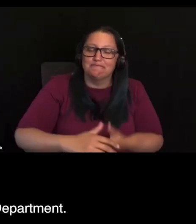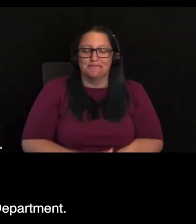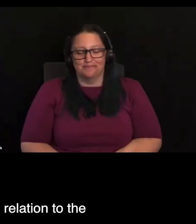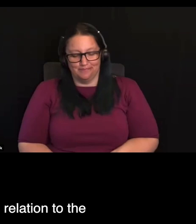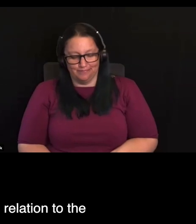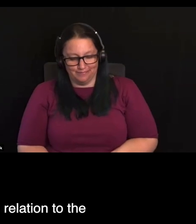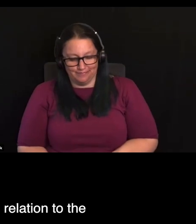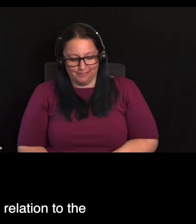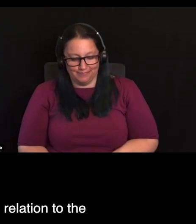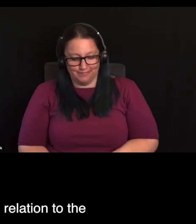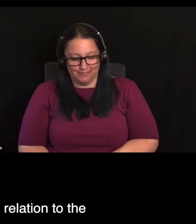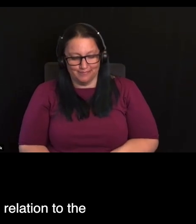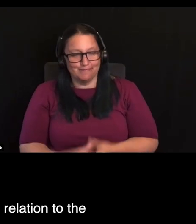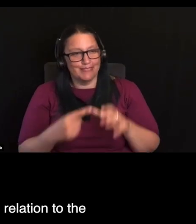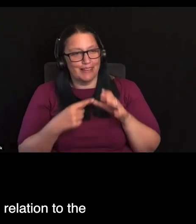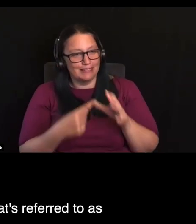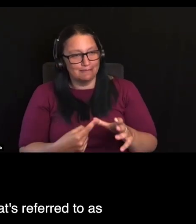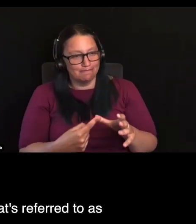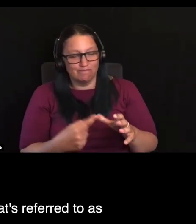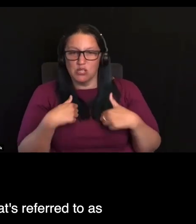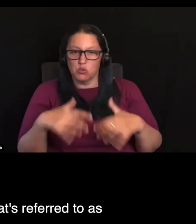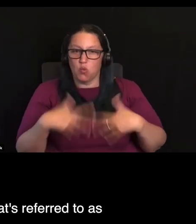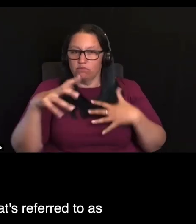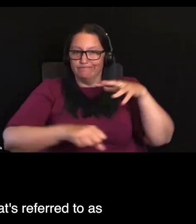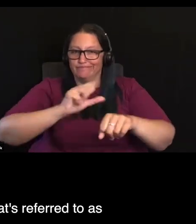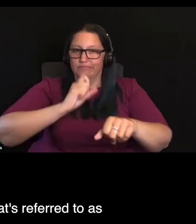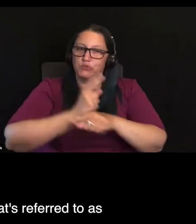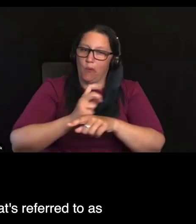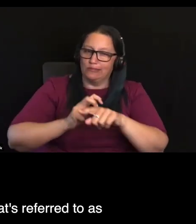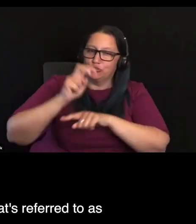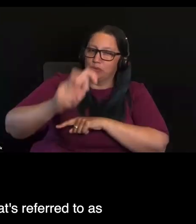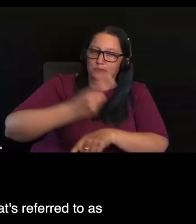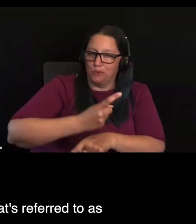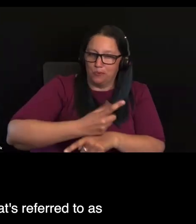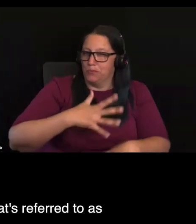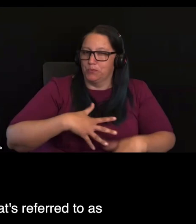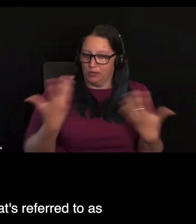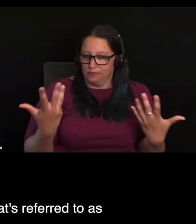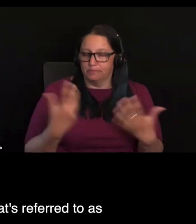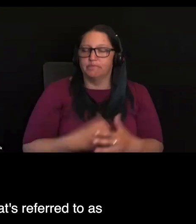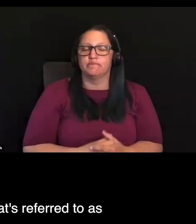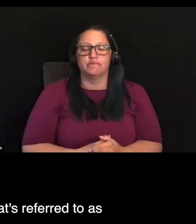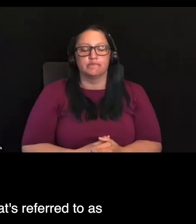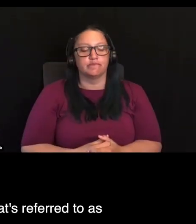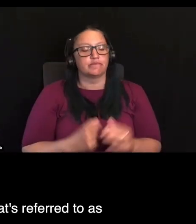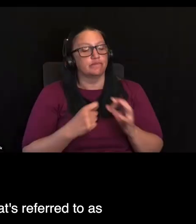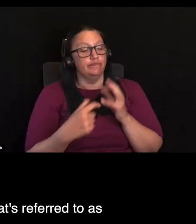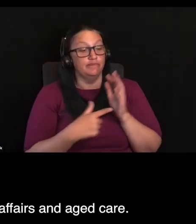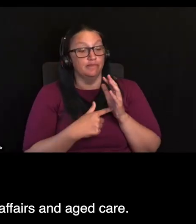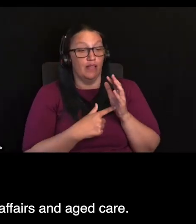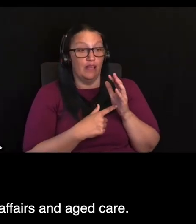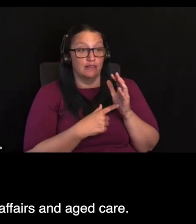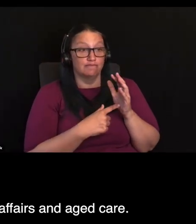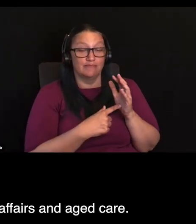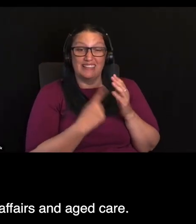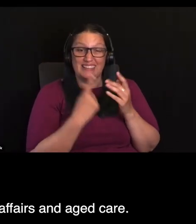the department. There's a body of work going in relation to the harmonisation that is between what's referred to as